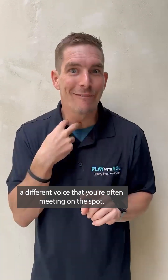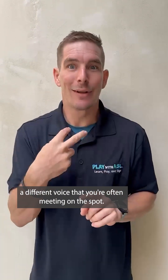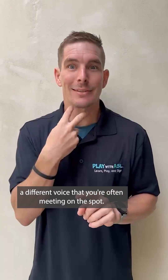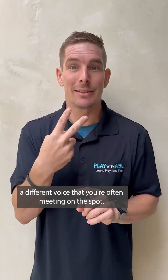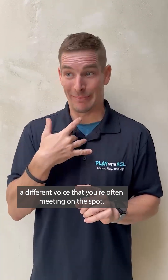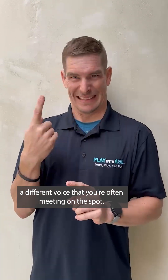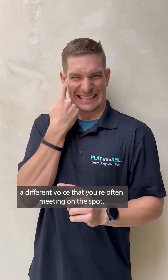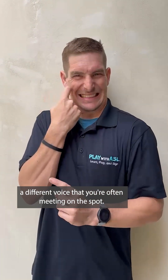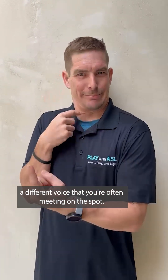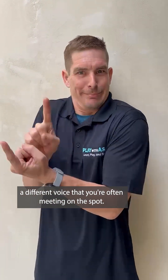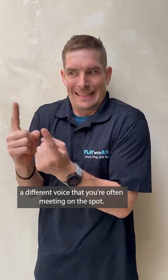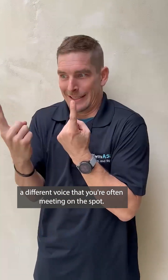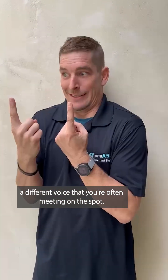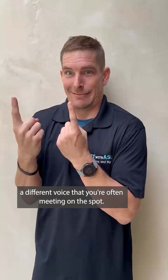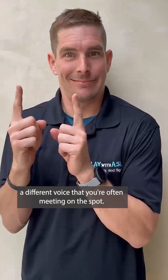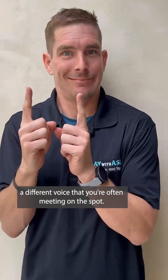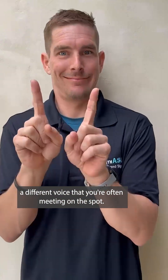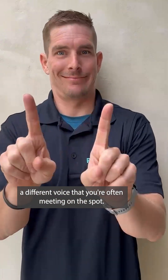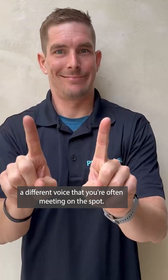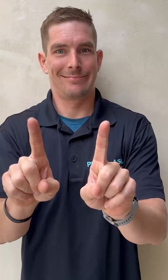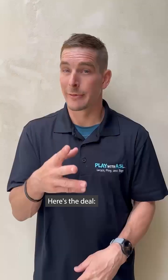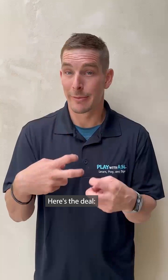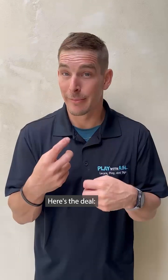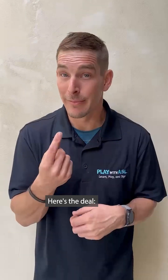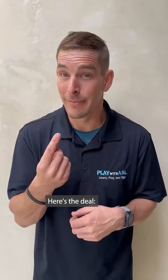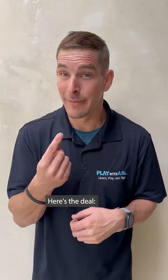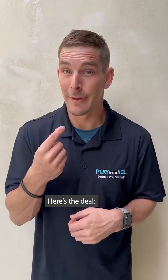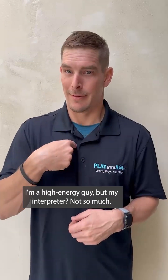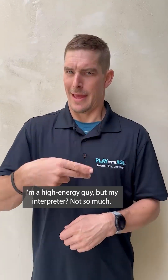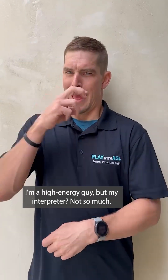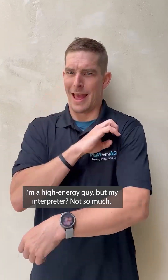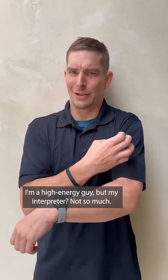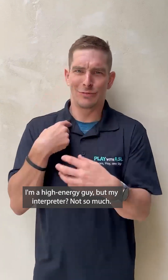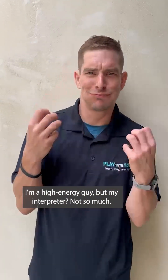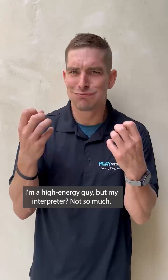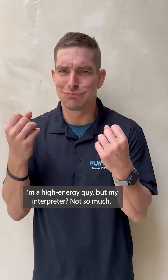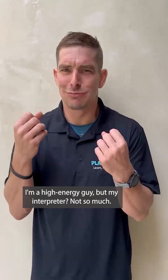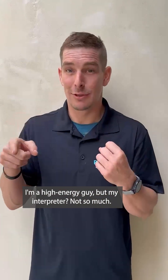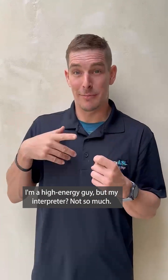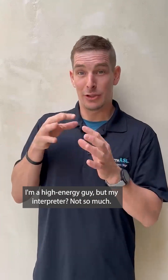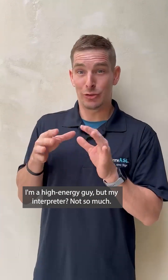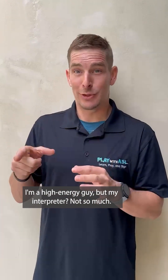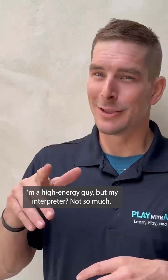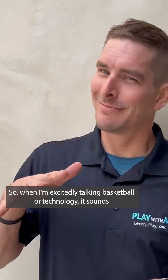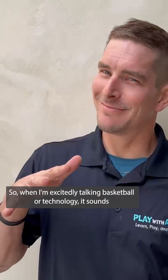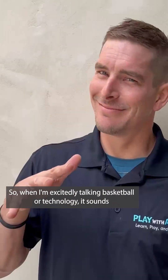a different voice that you're often meeting on the spot. Here's the deal. I'm a high-energy guy, and then my interpreter, not so much. That's why I'm